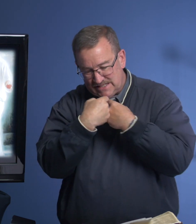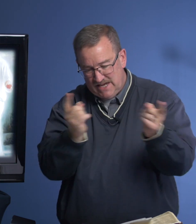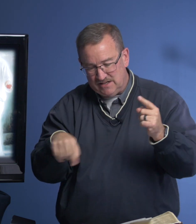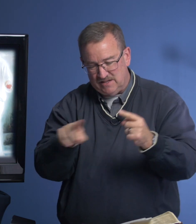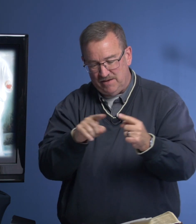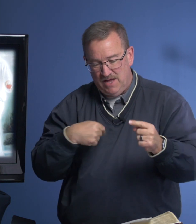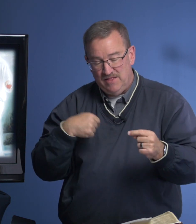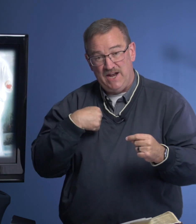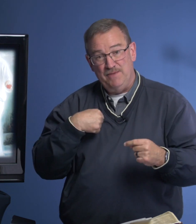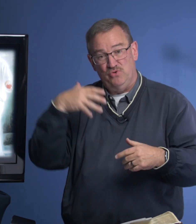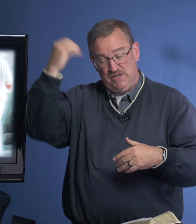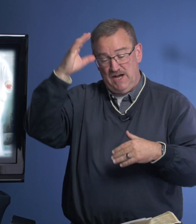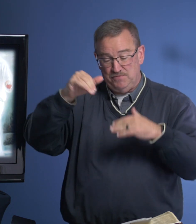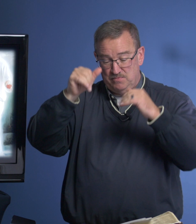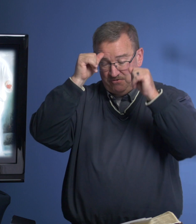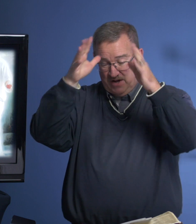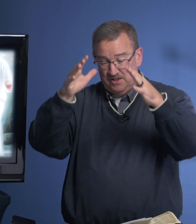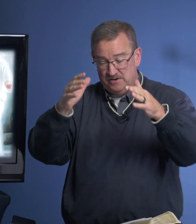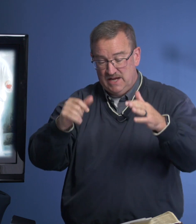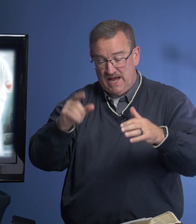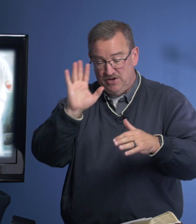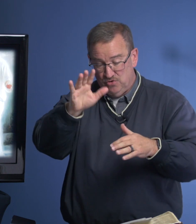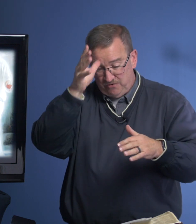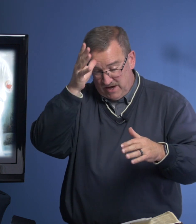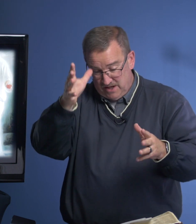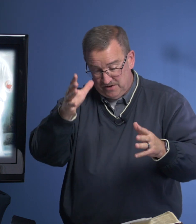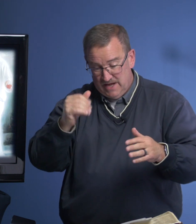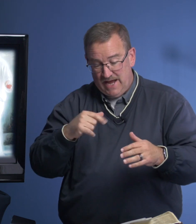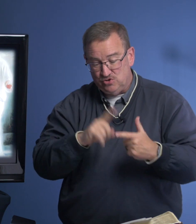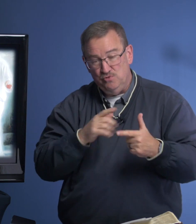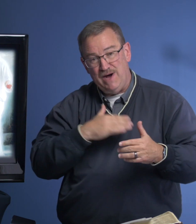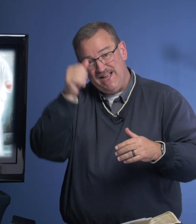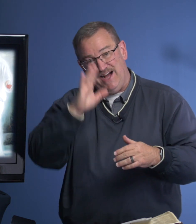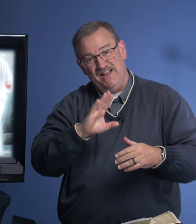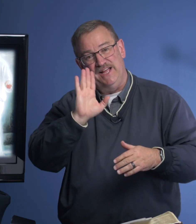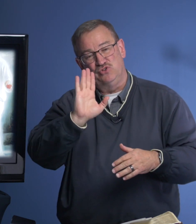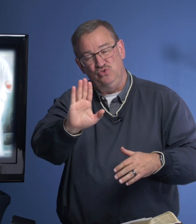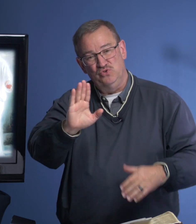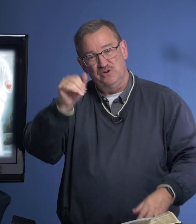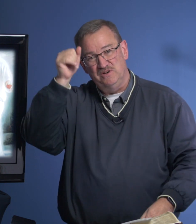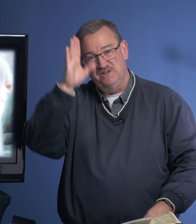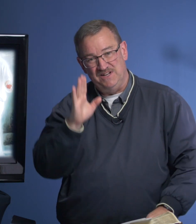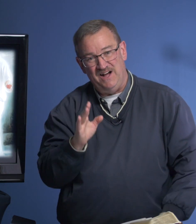say unto them that I'm going up to my father and your father and to my God and to your God.